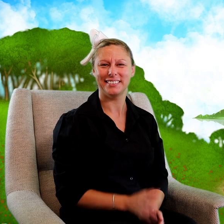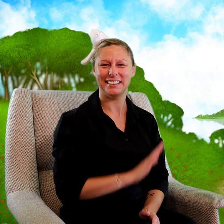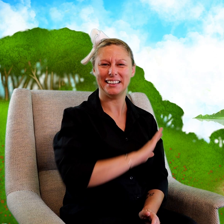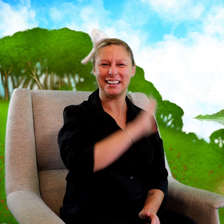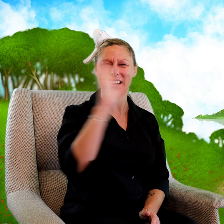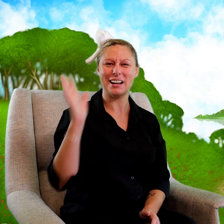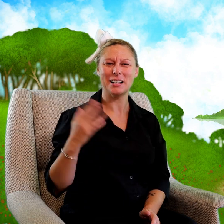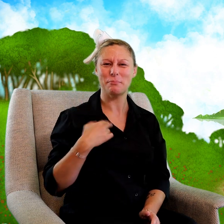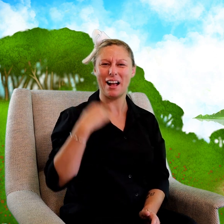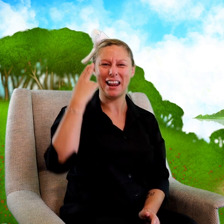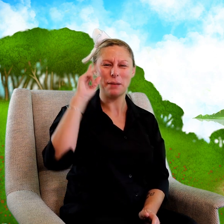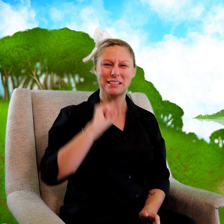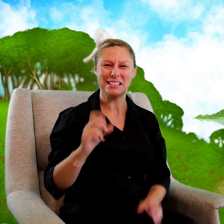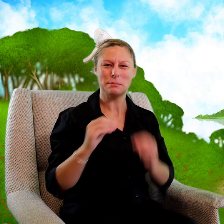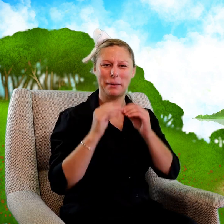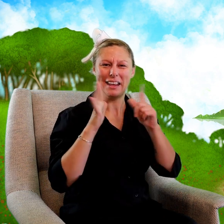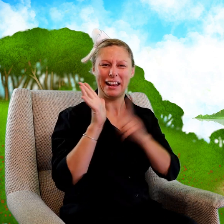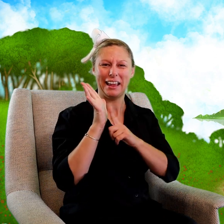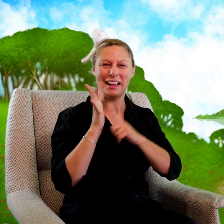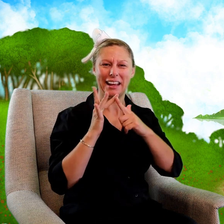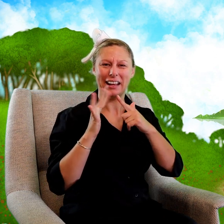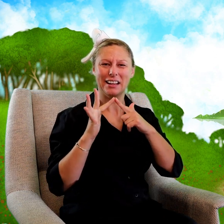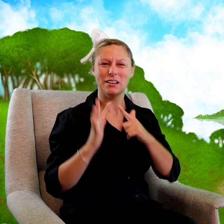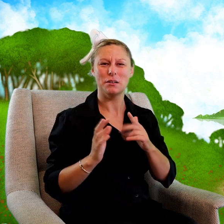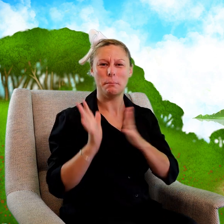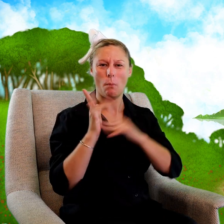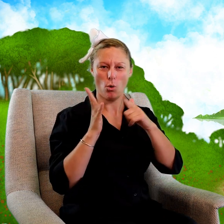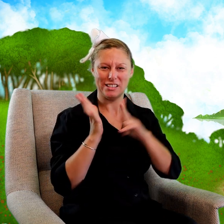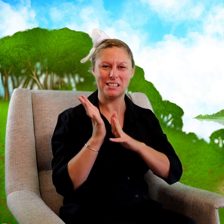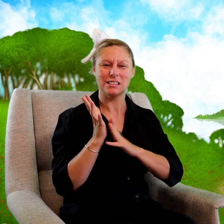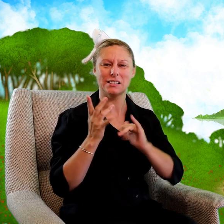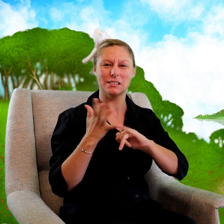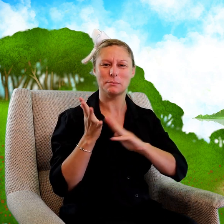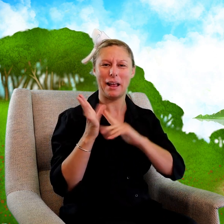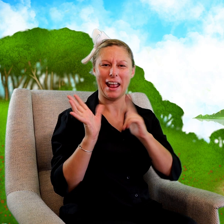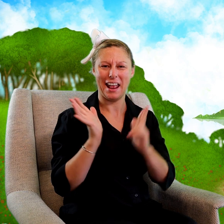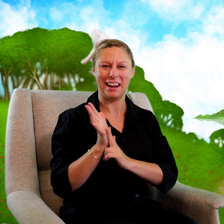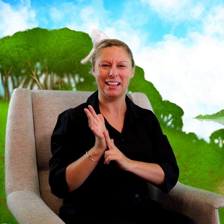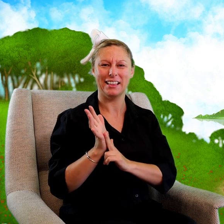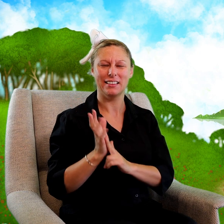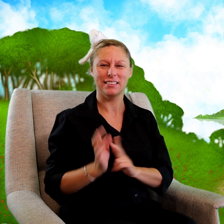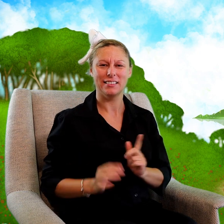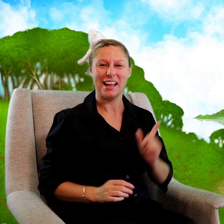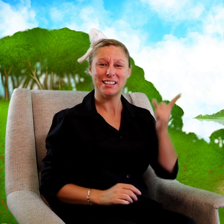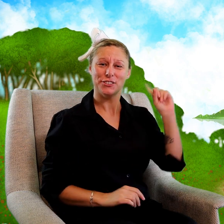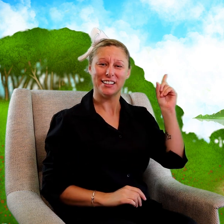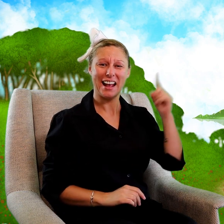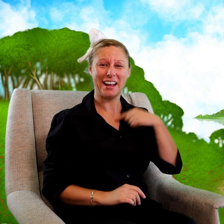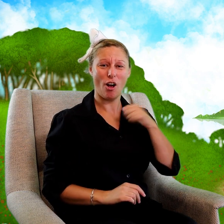Hello, my name is Billy Mossman and today